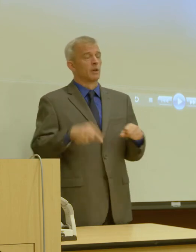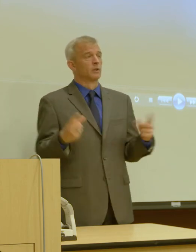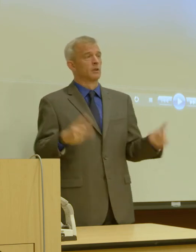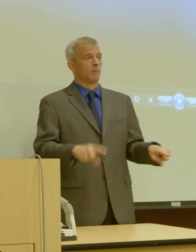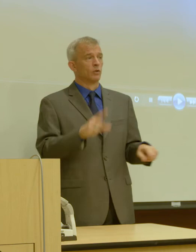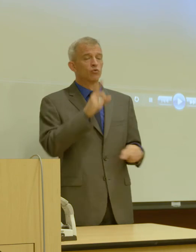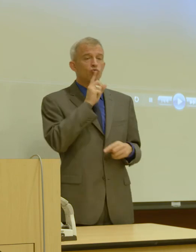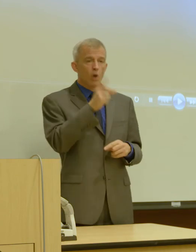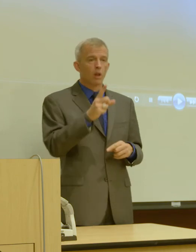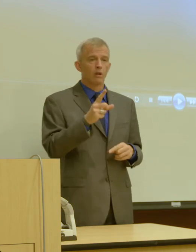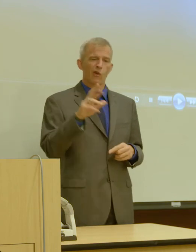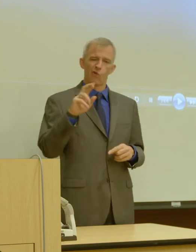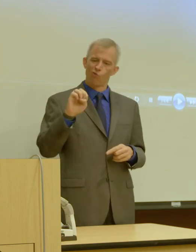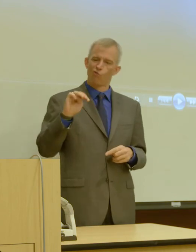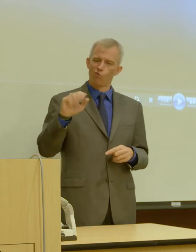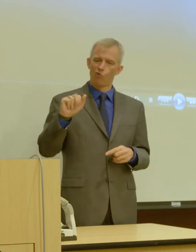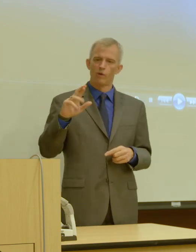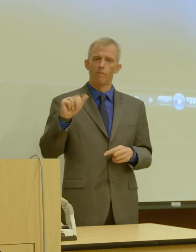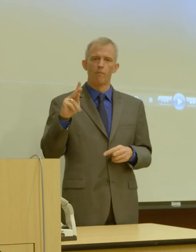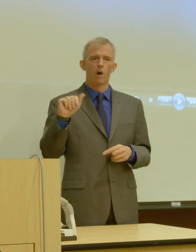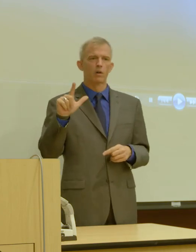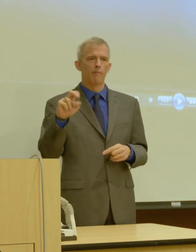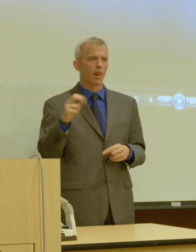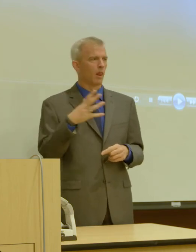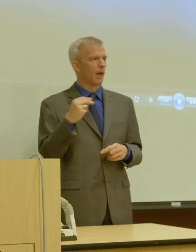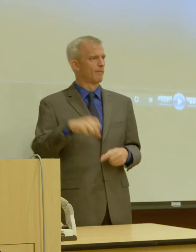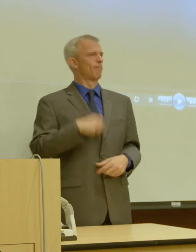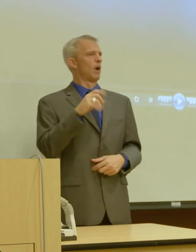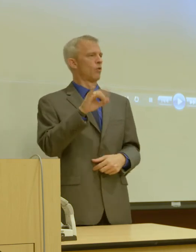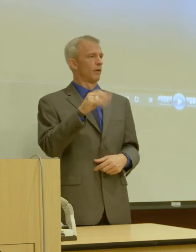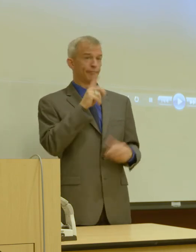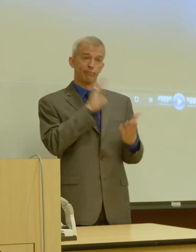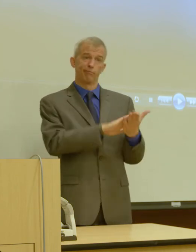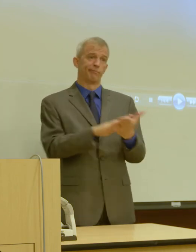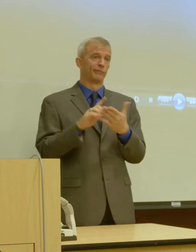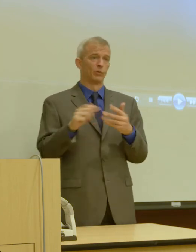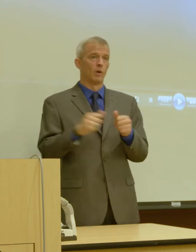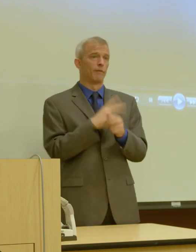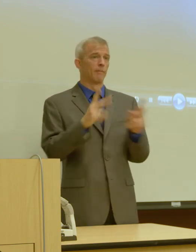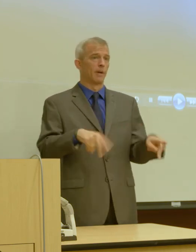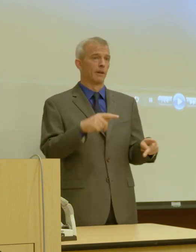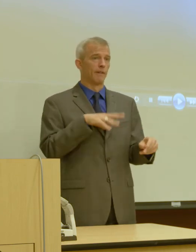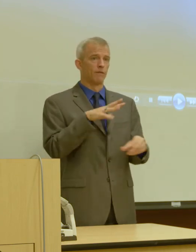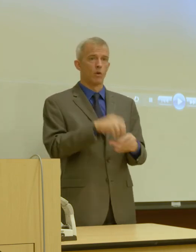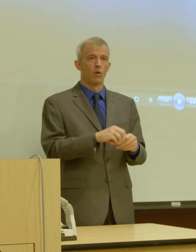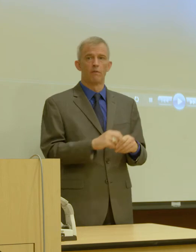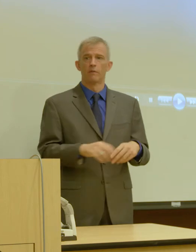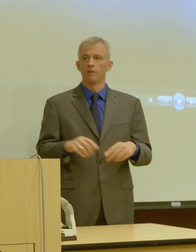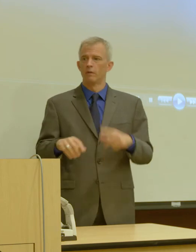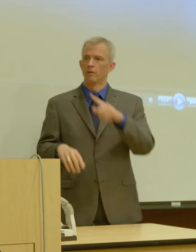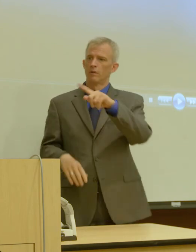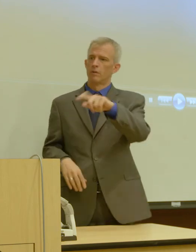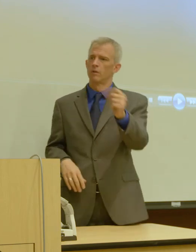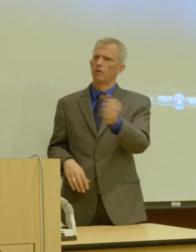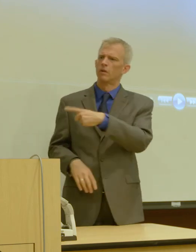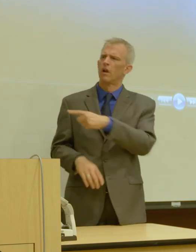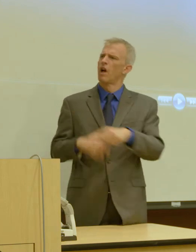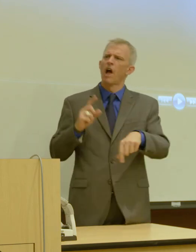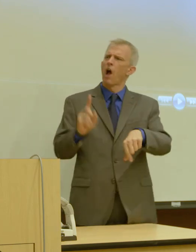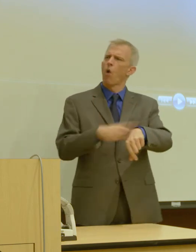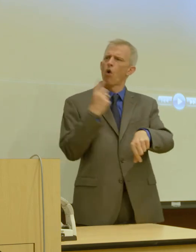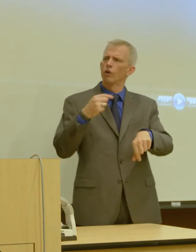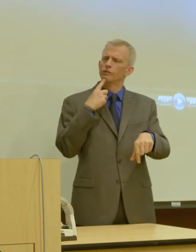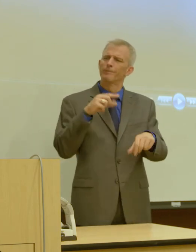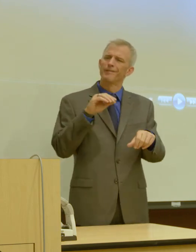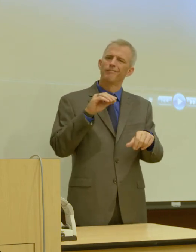really remarkable and something to be proud of and commendable to everybody who's involved. How long has this been in the works and can you talk